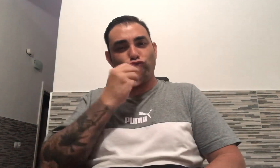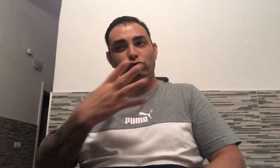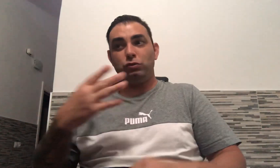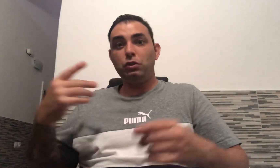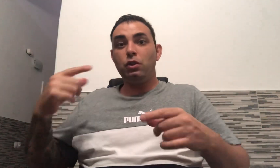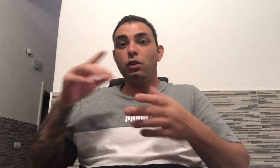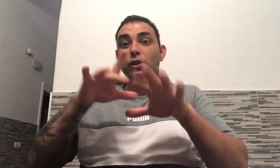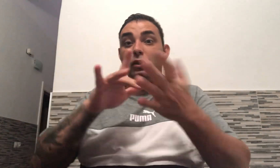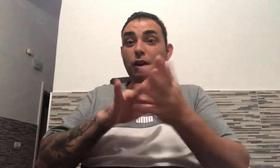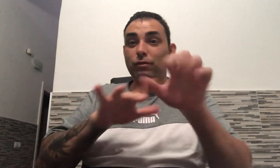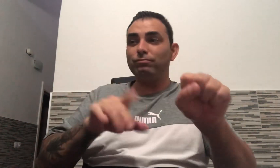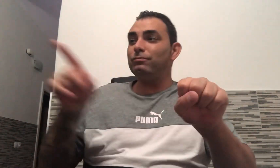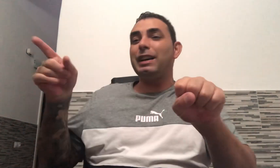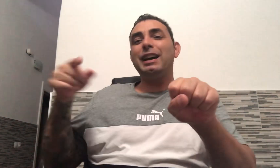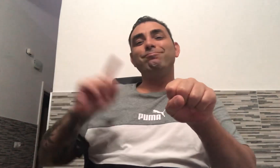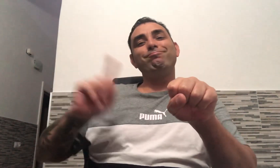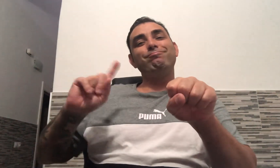now now I'm